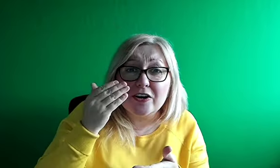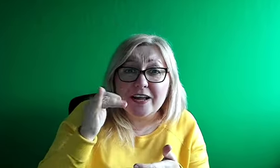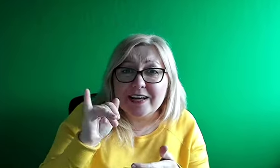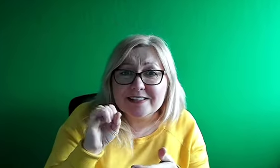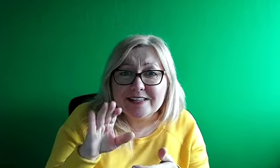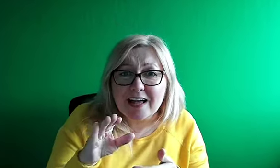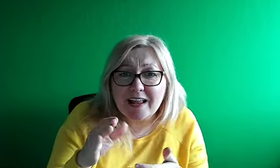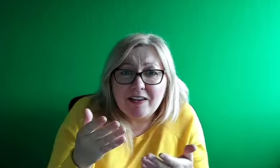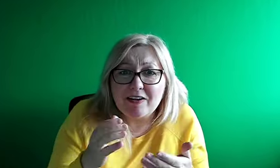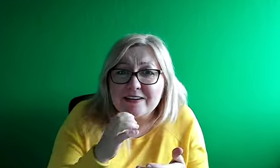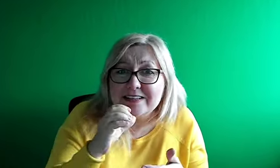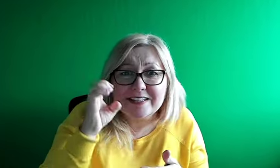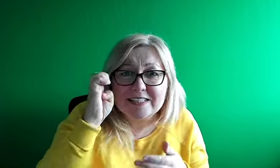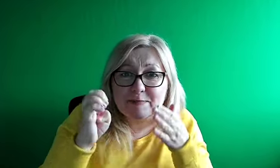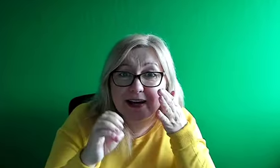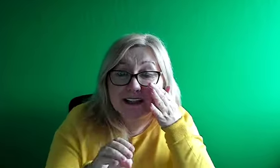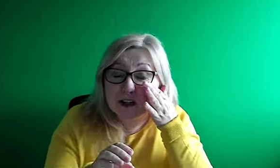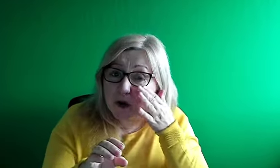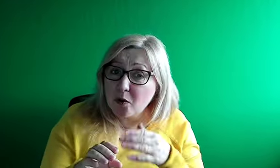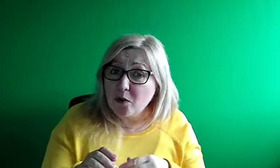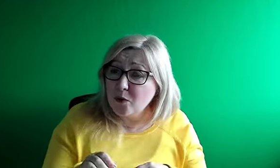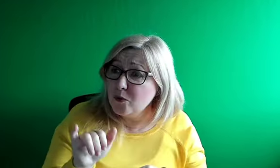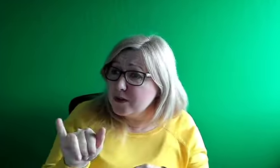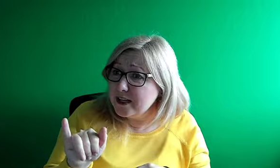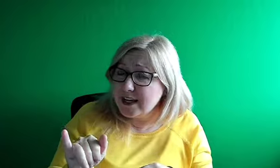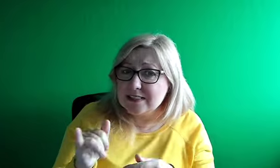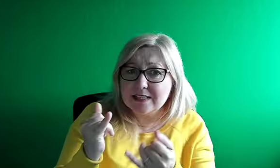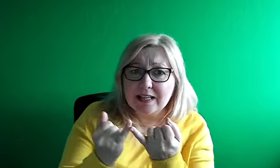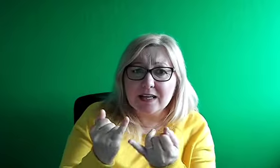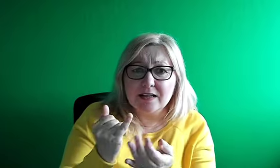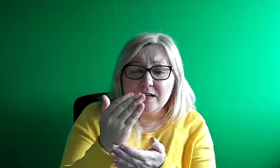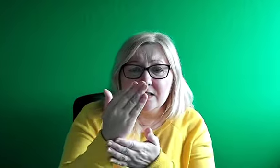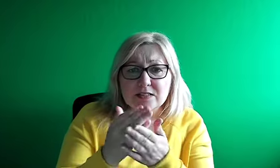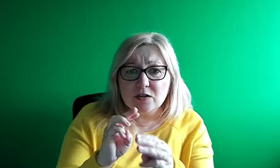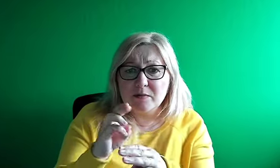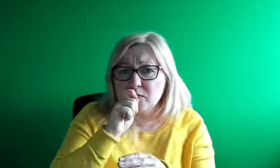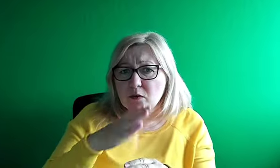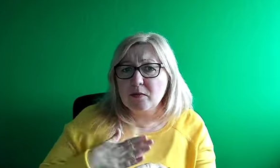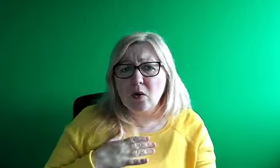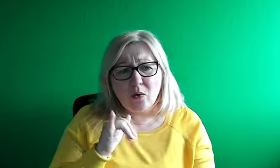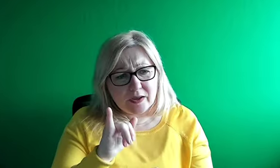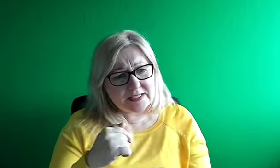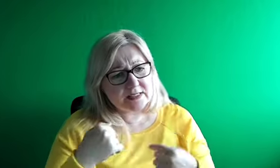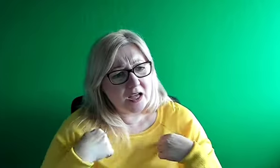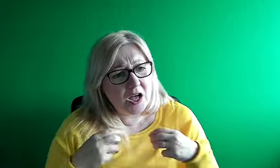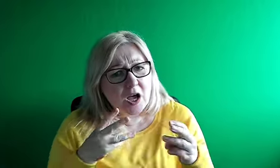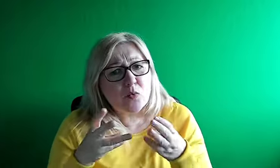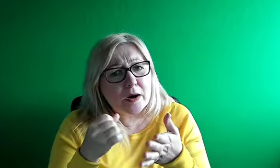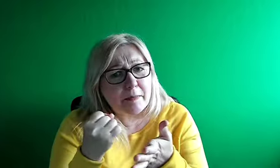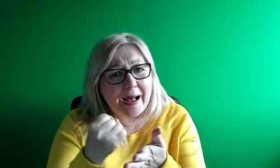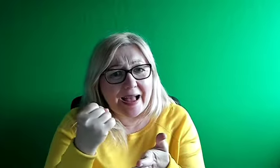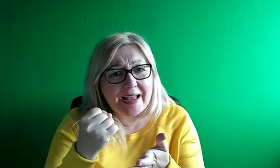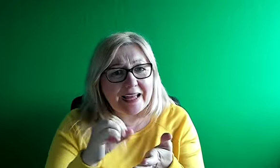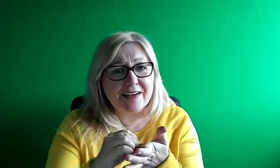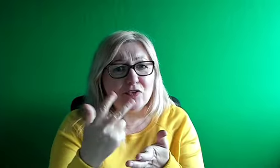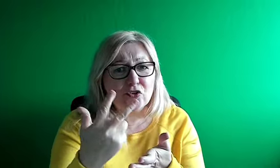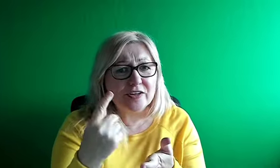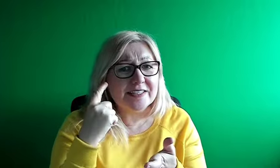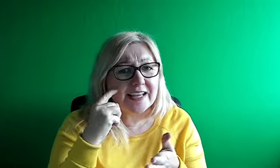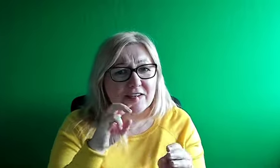online today, some people, I work in a bank, and I treat deaf people, who come in, and I've always wanted to learn, and I saw that it's like, I saw the late-lates, like,